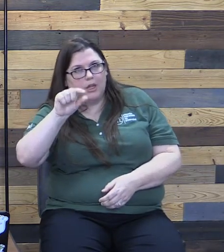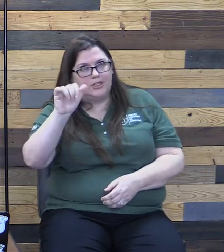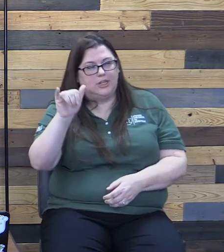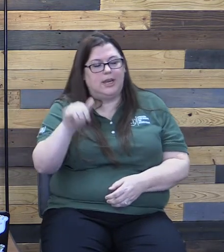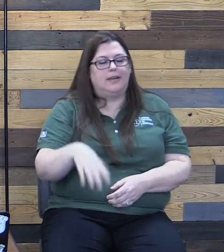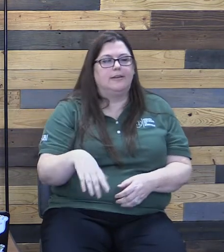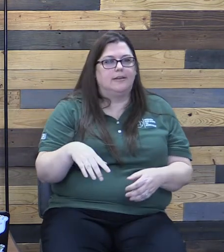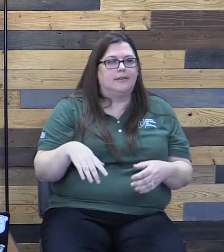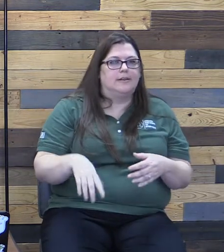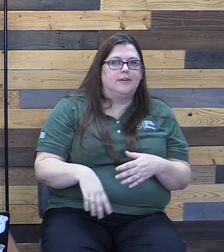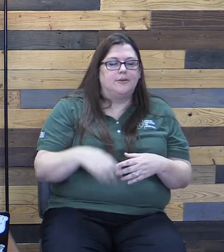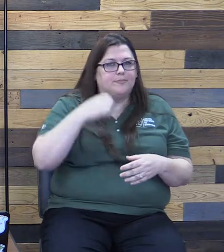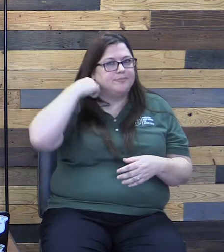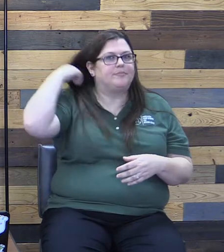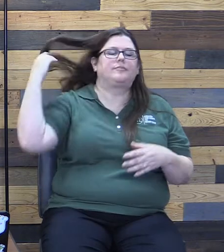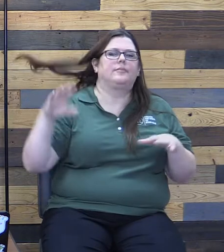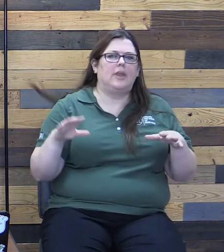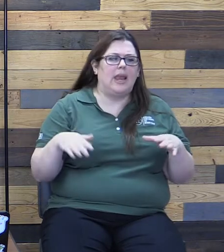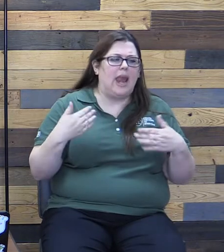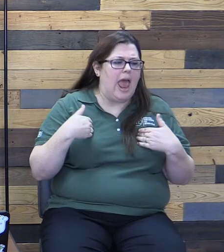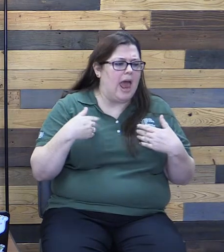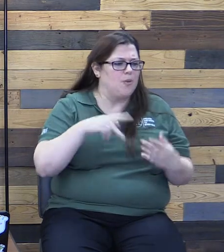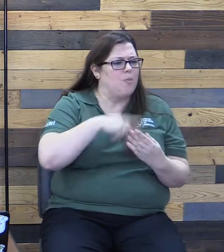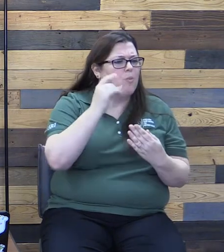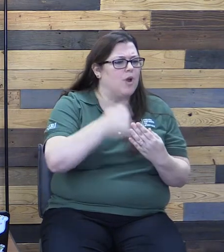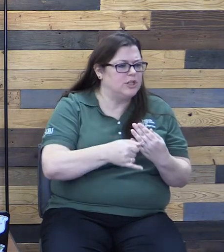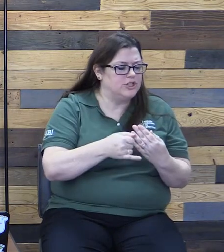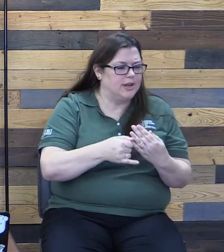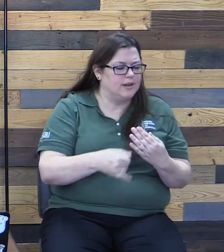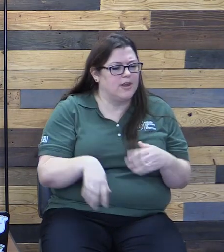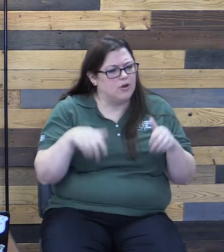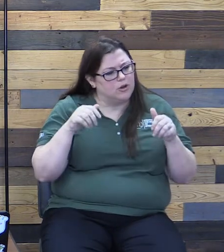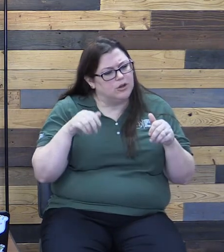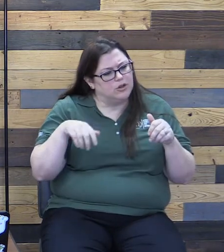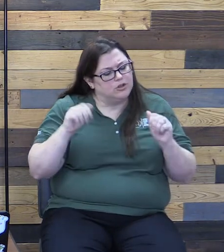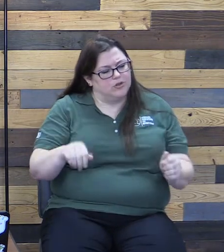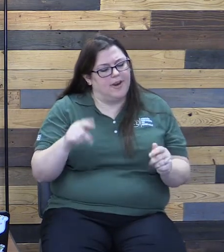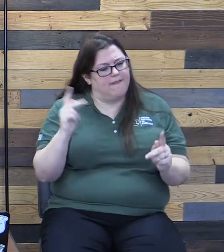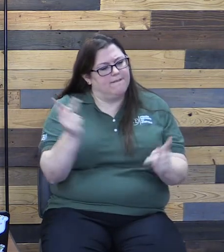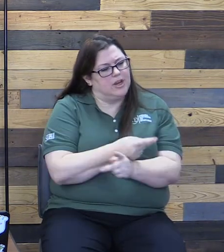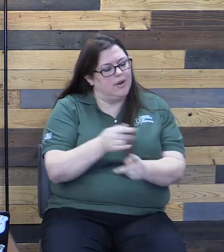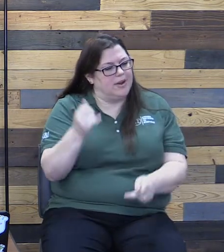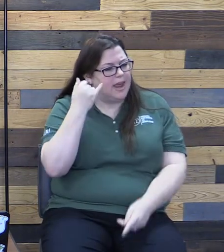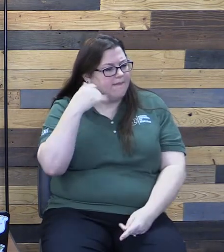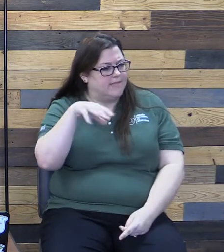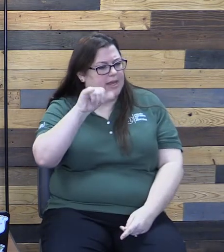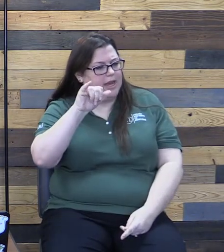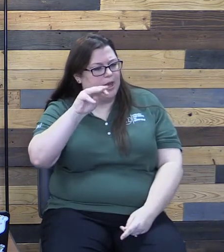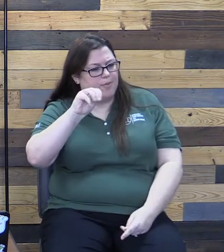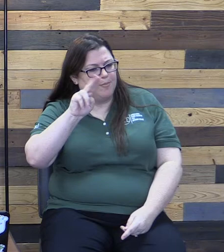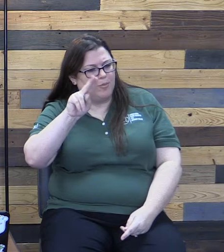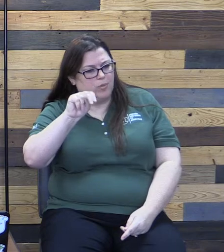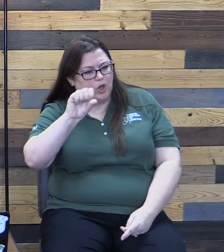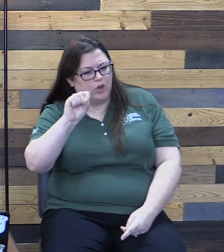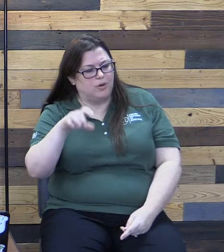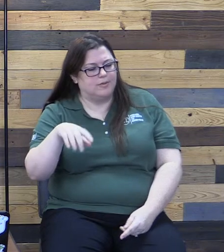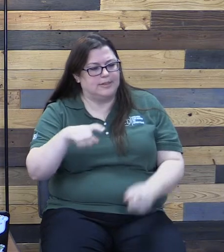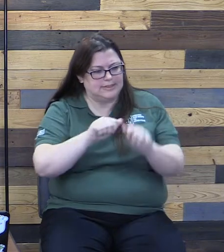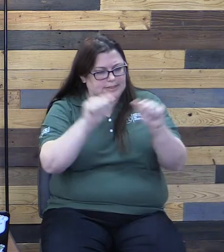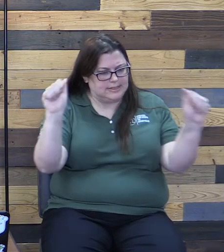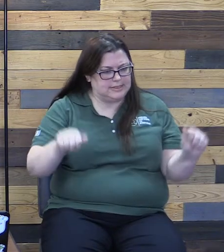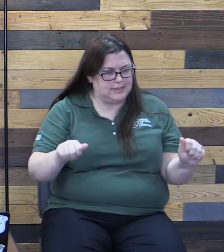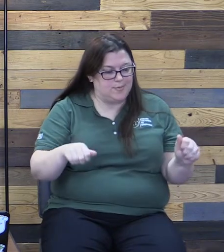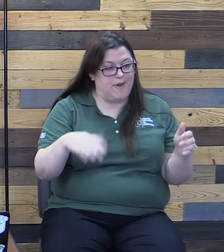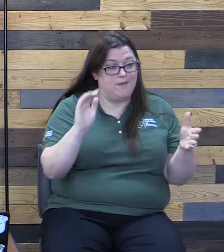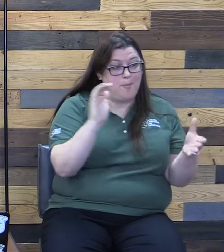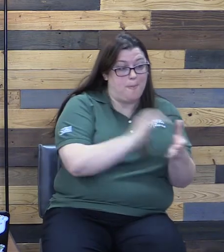find out is if the immune system of married people versus strangers differed. And what